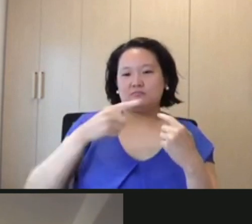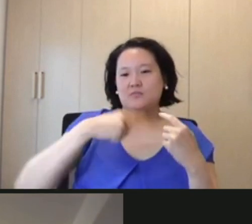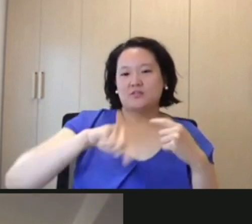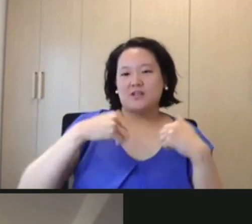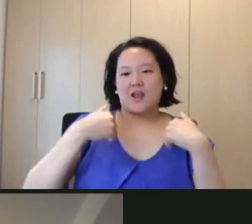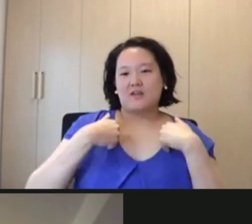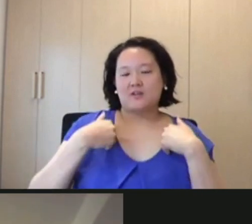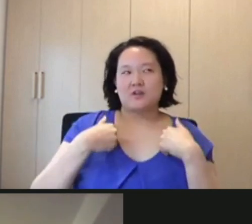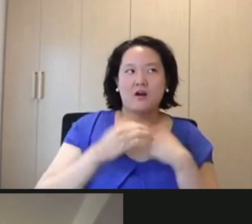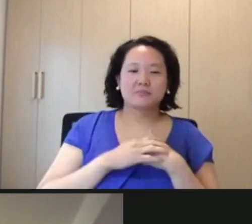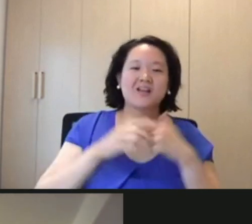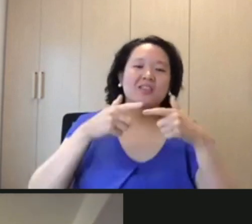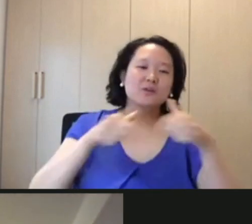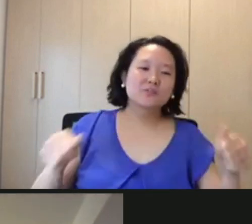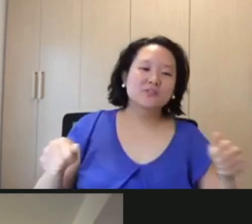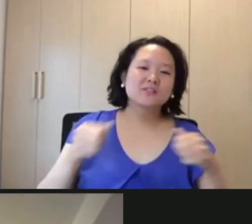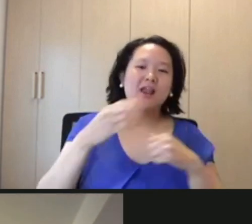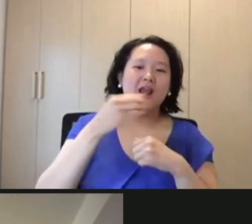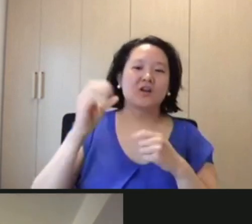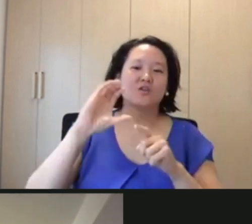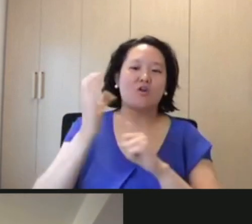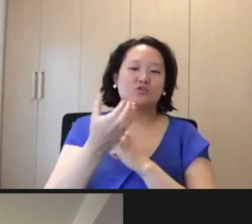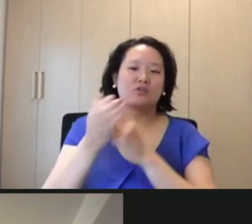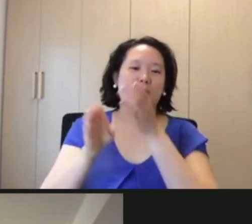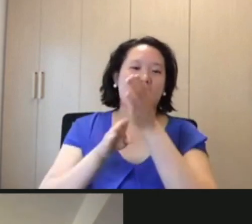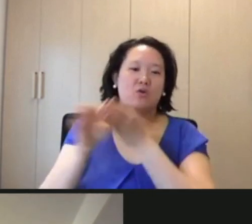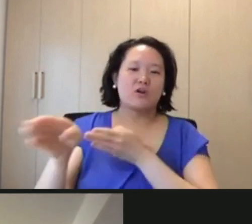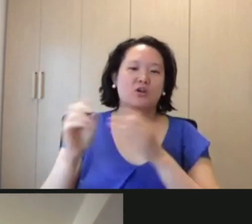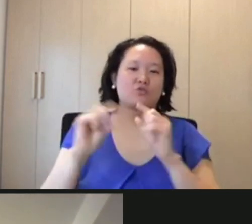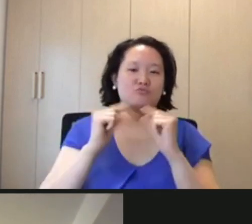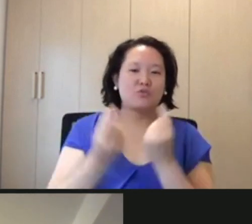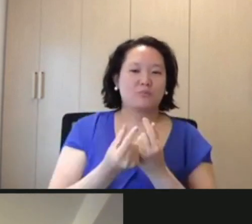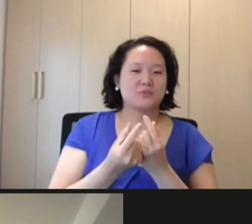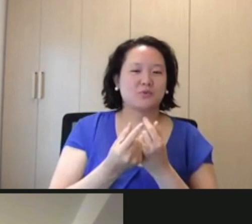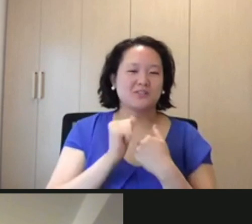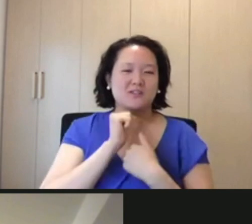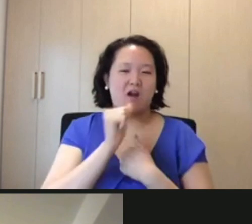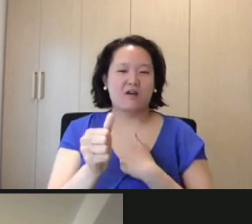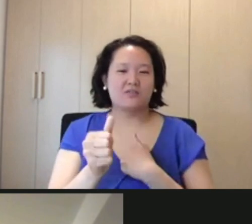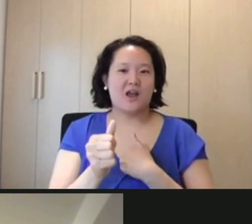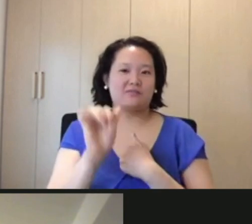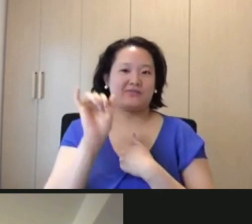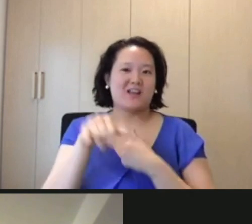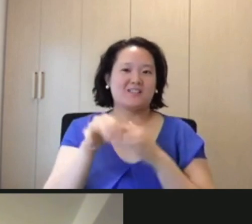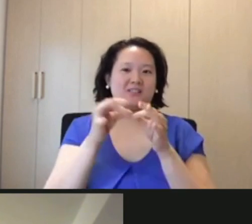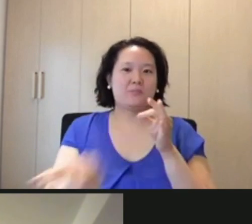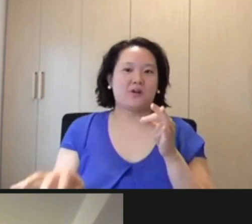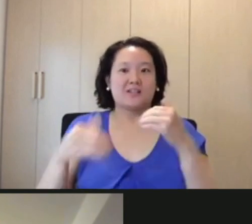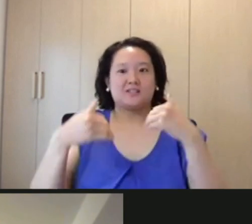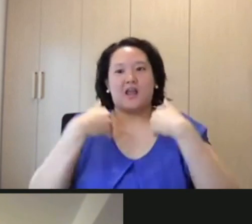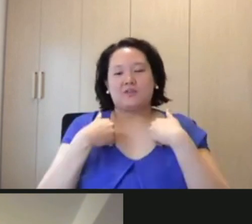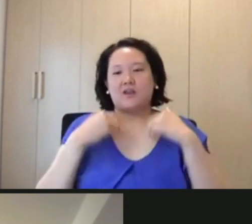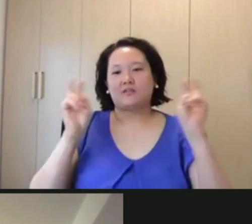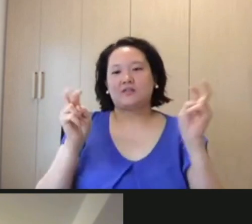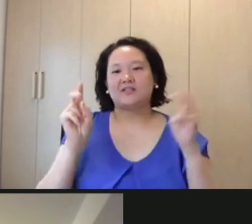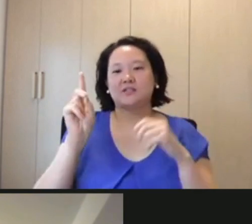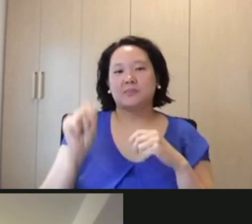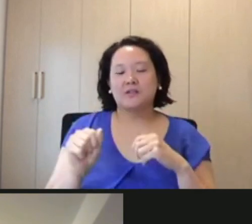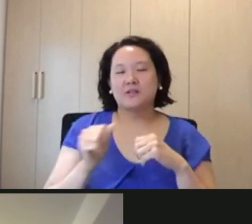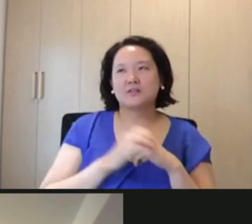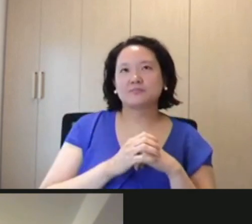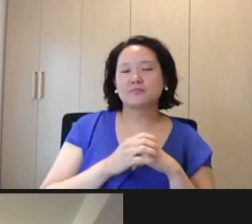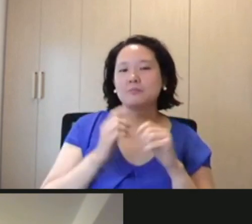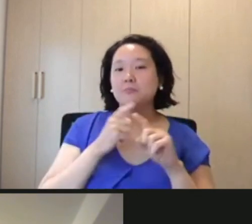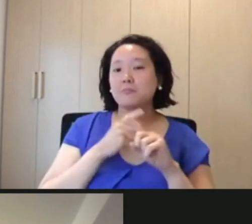disabled because, you know, we have a linguistic and cultural piece to our